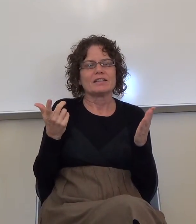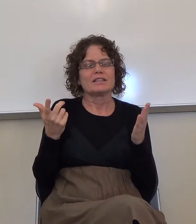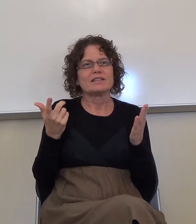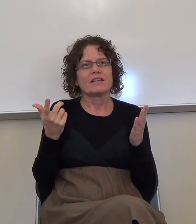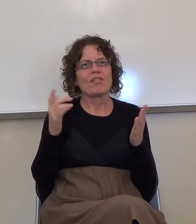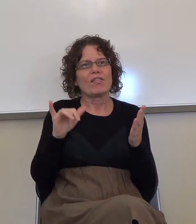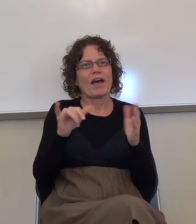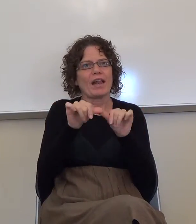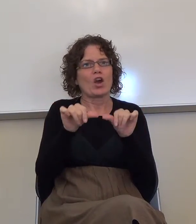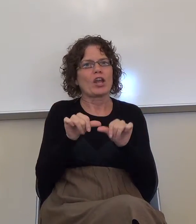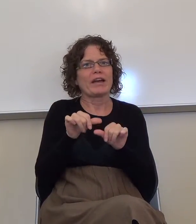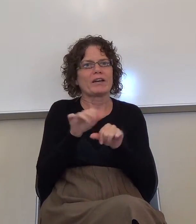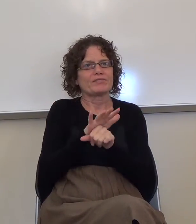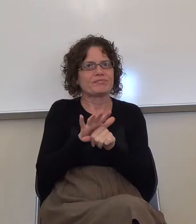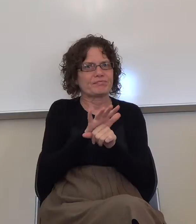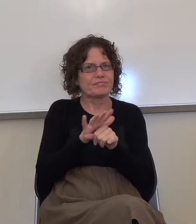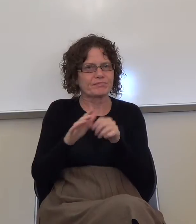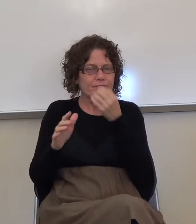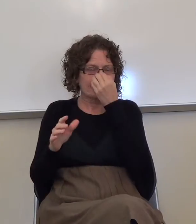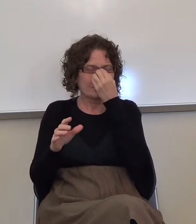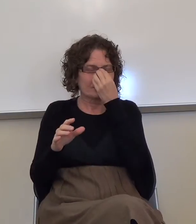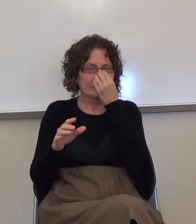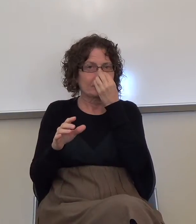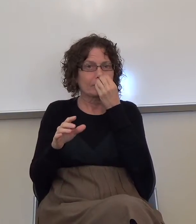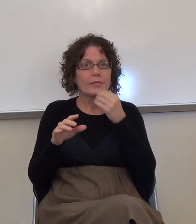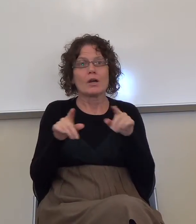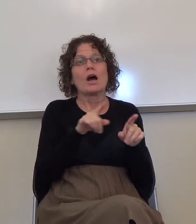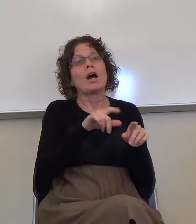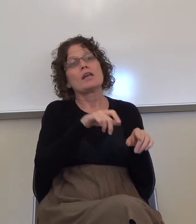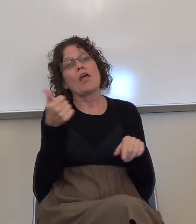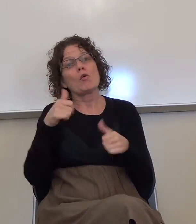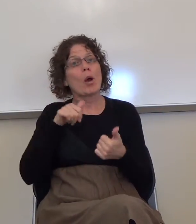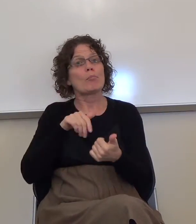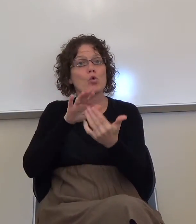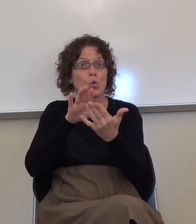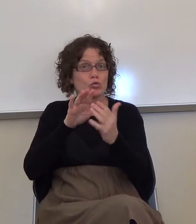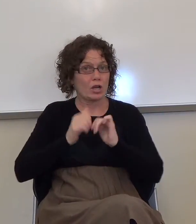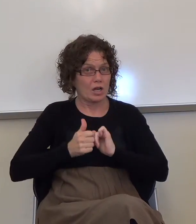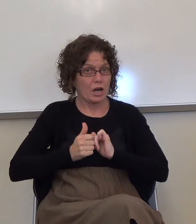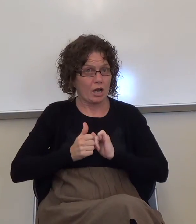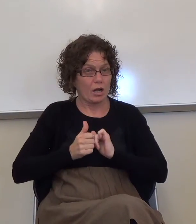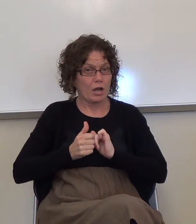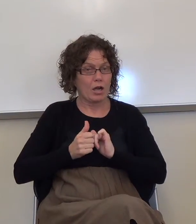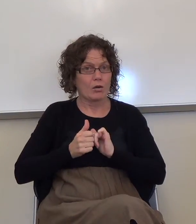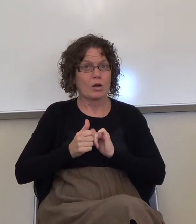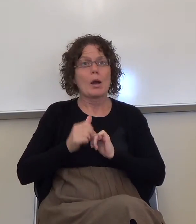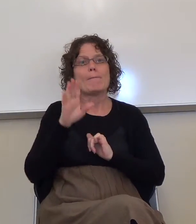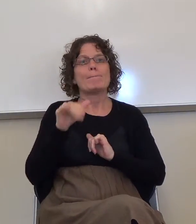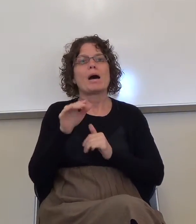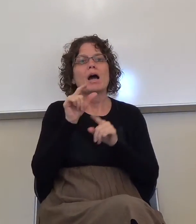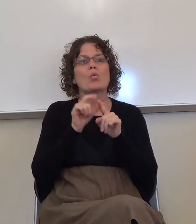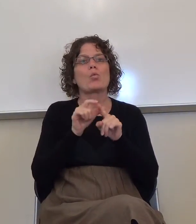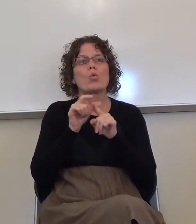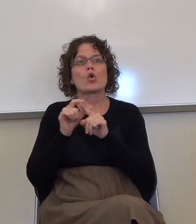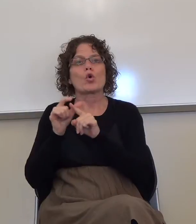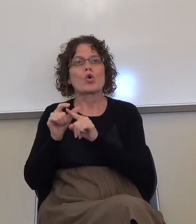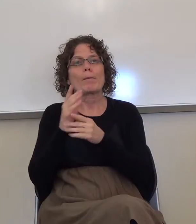You could also approach this by word parts. If re